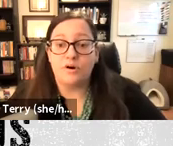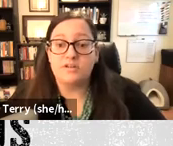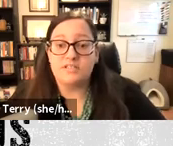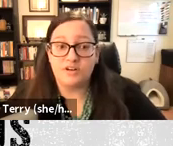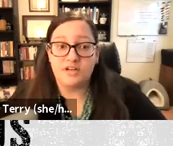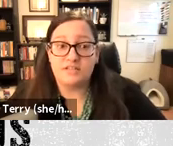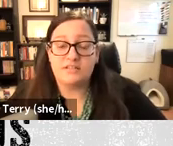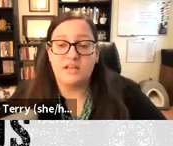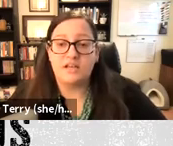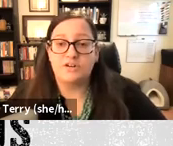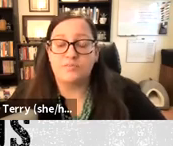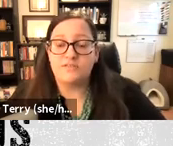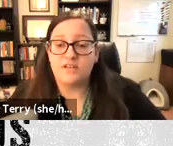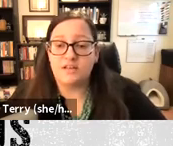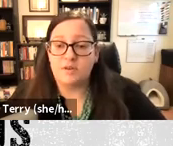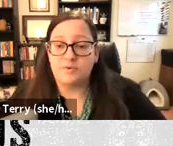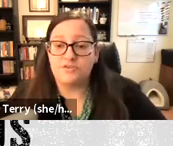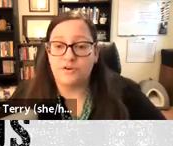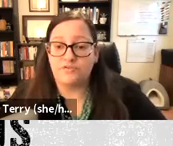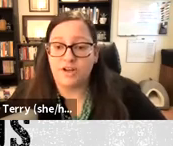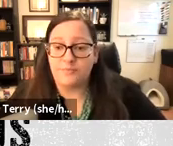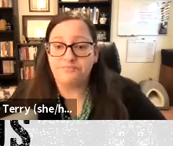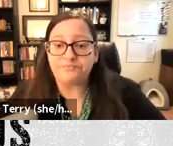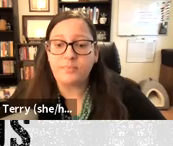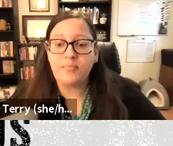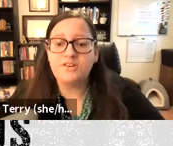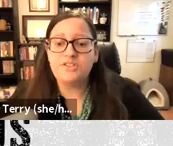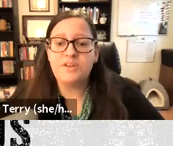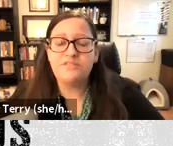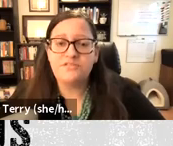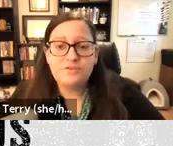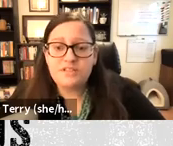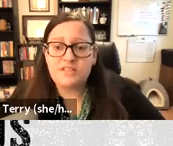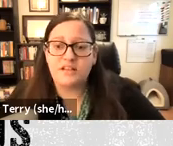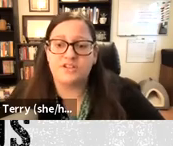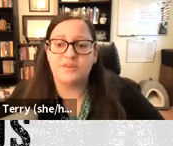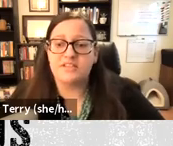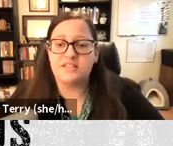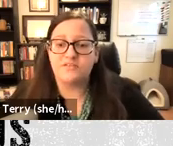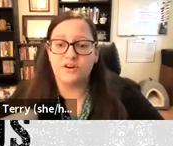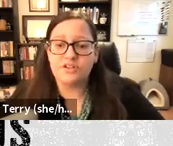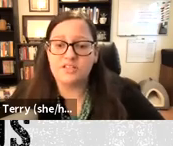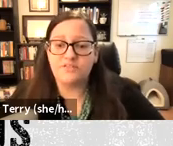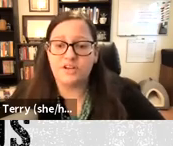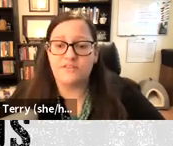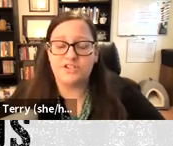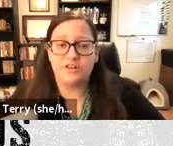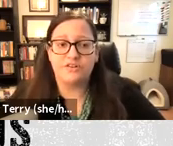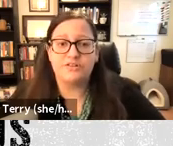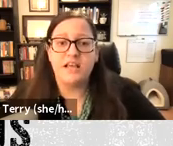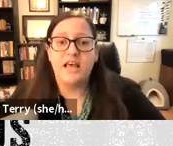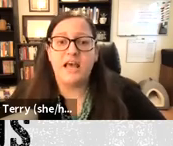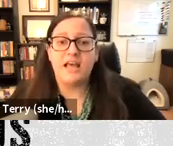more serious in terms of needing people to vote for him. So he infuses the election. with a sense of urgency for